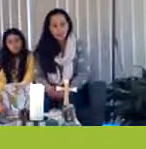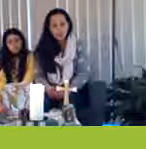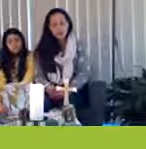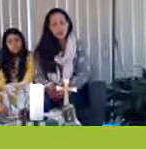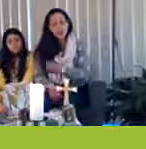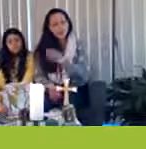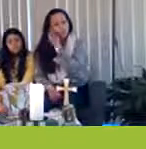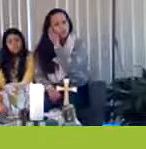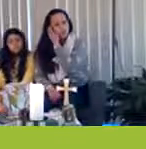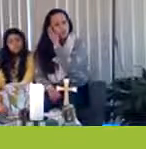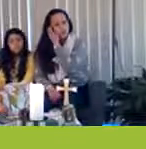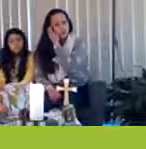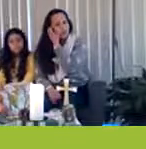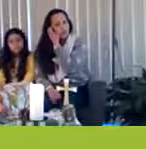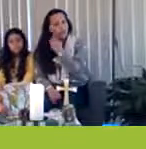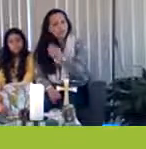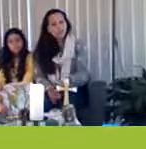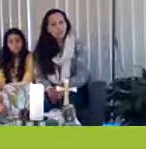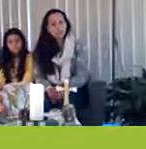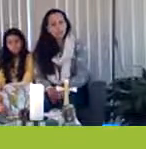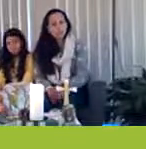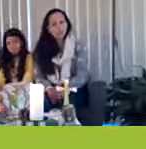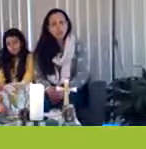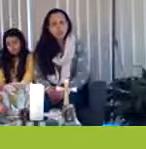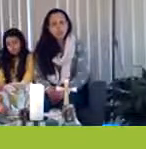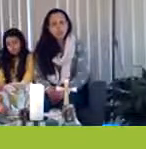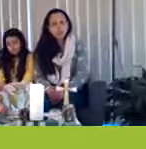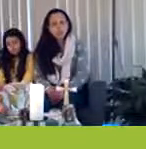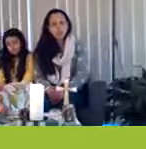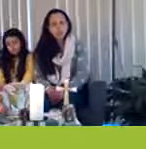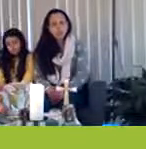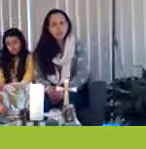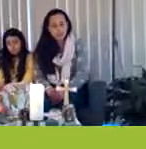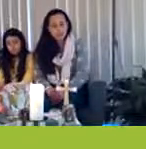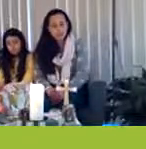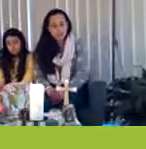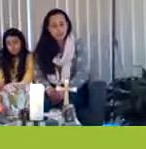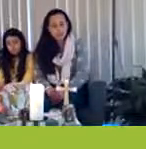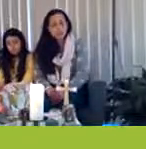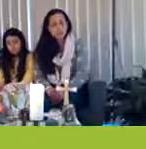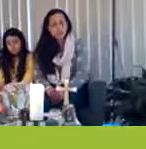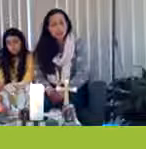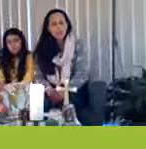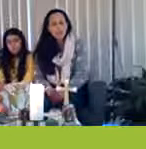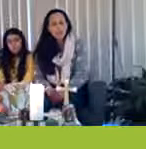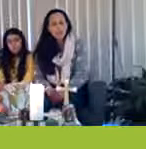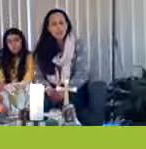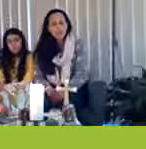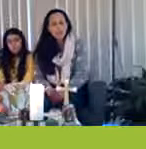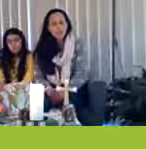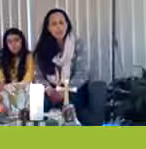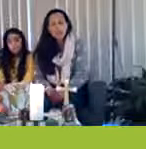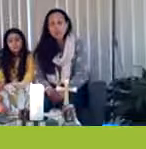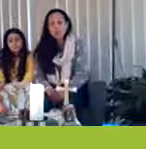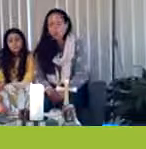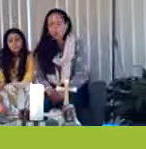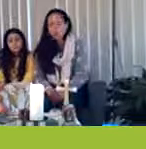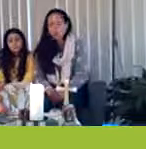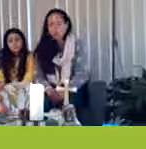what I just reminded you of, after hearing what Jesus had said in the synagogue, many of his followers refused to